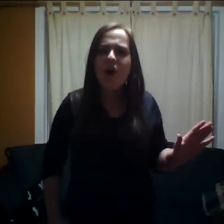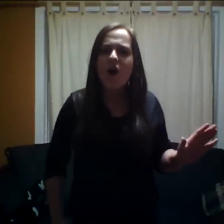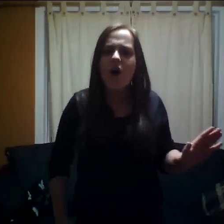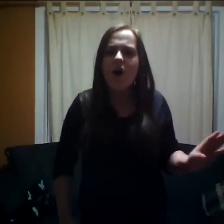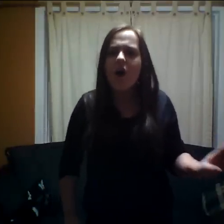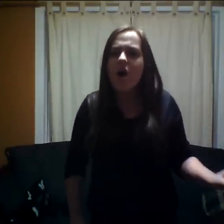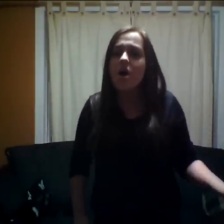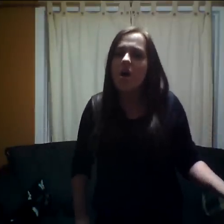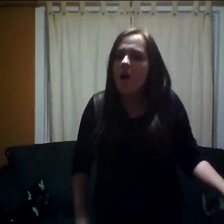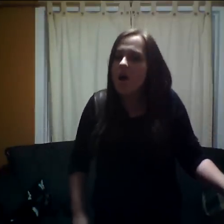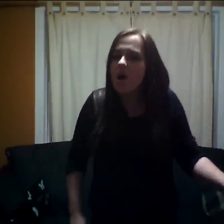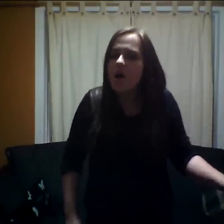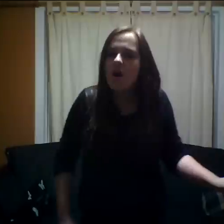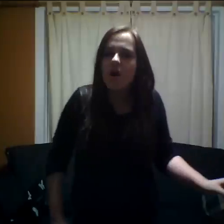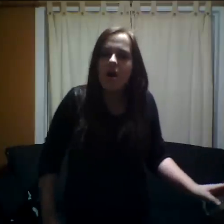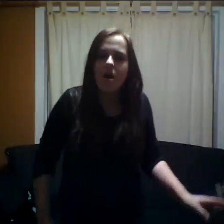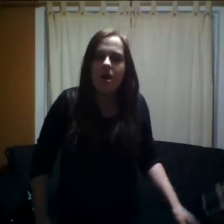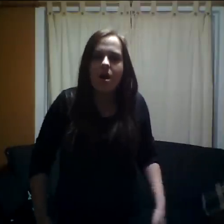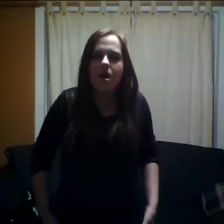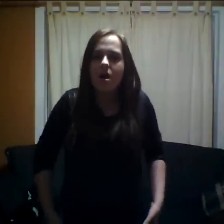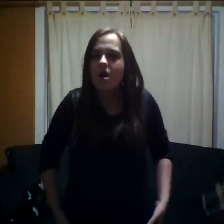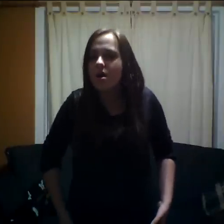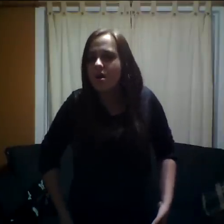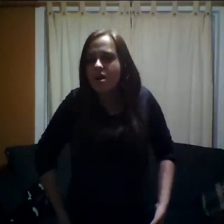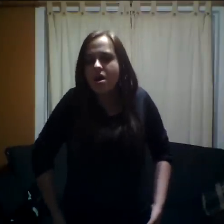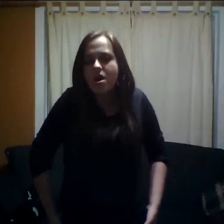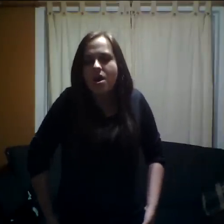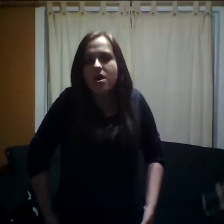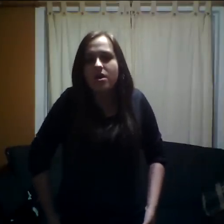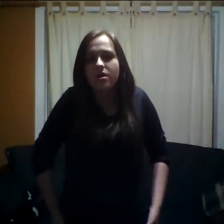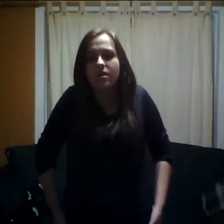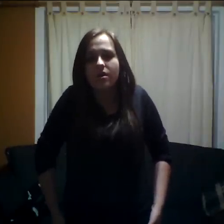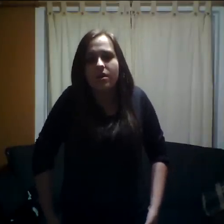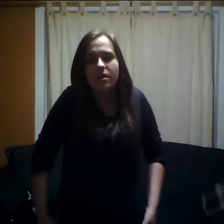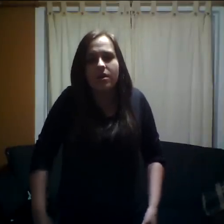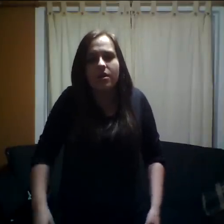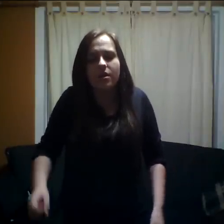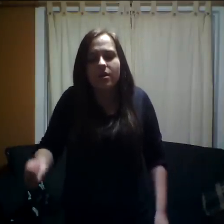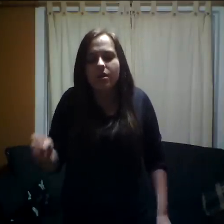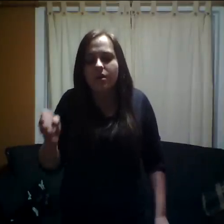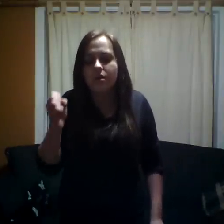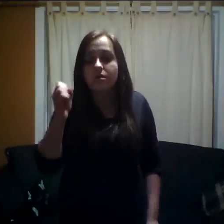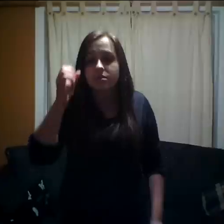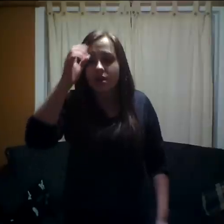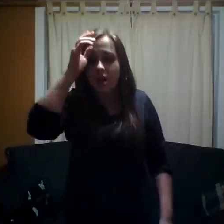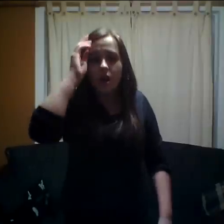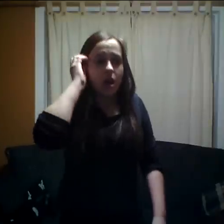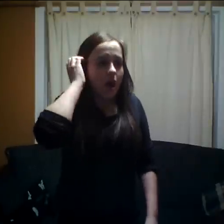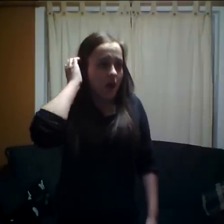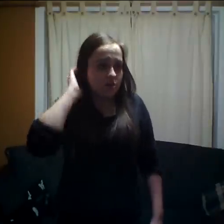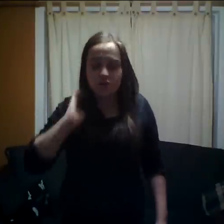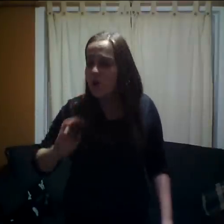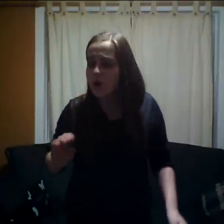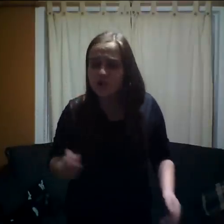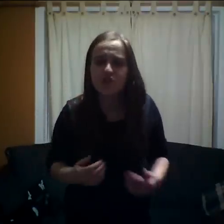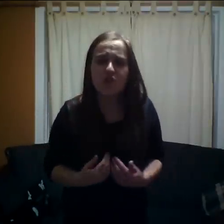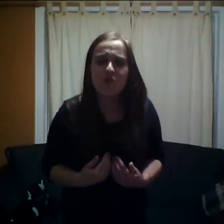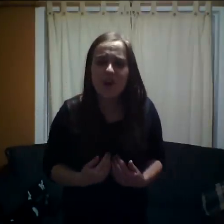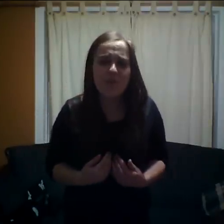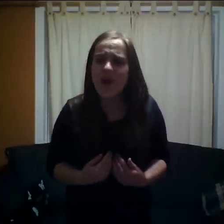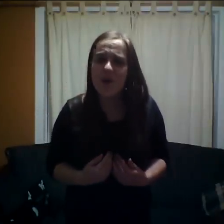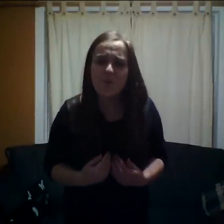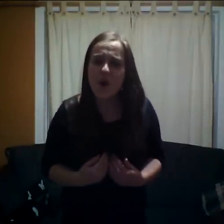the